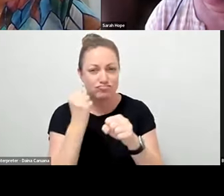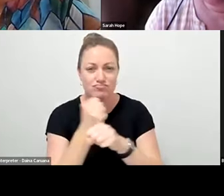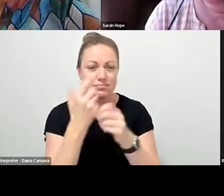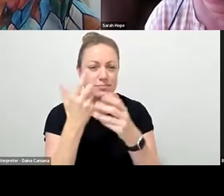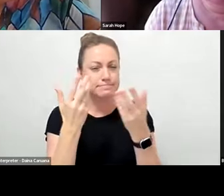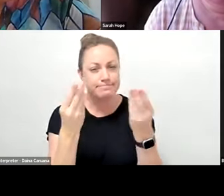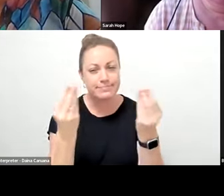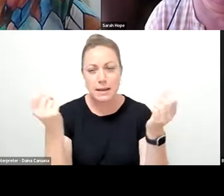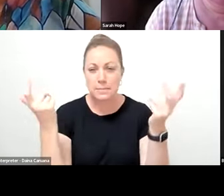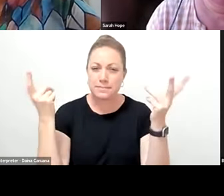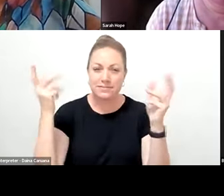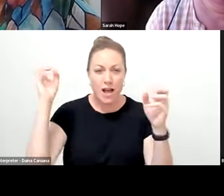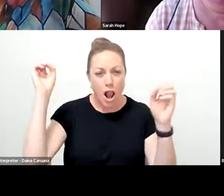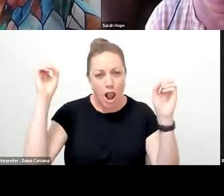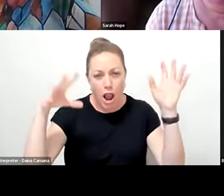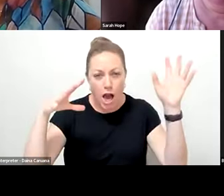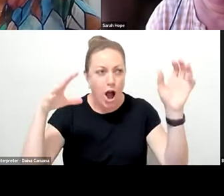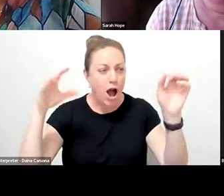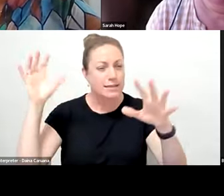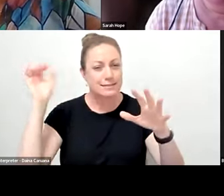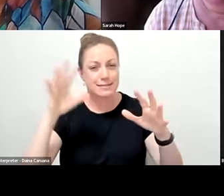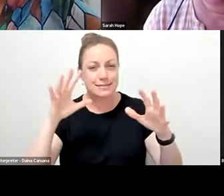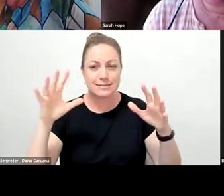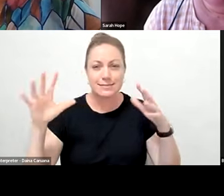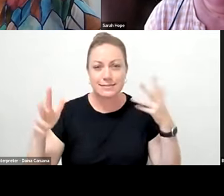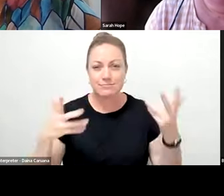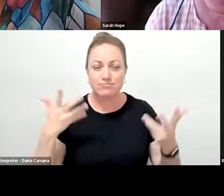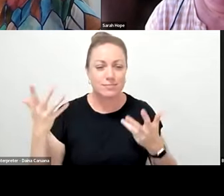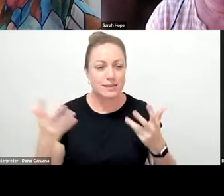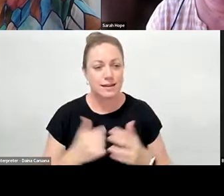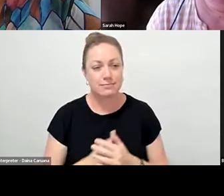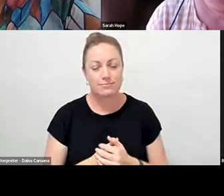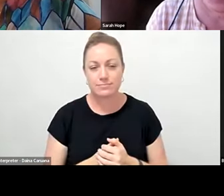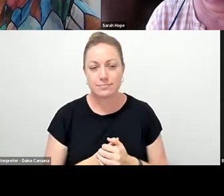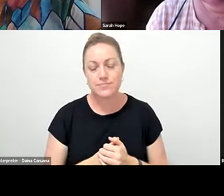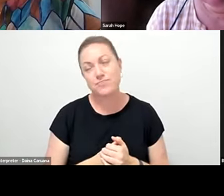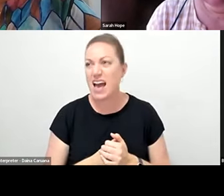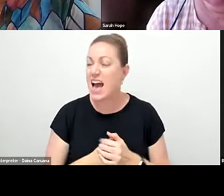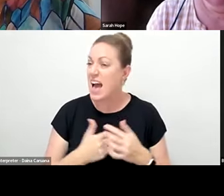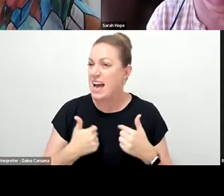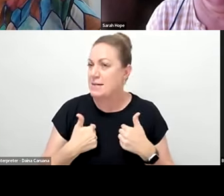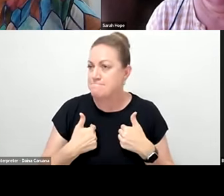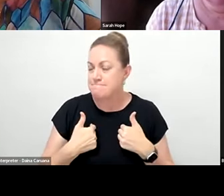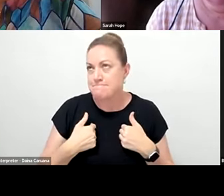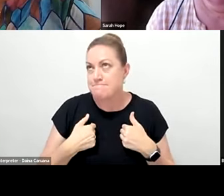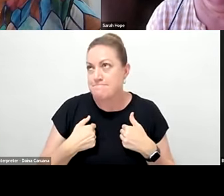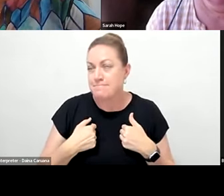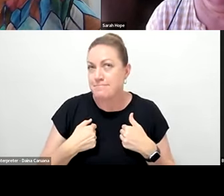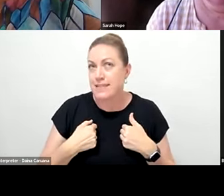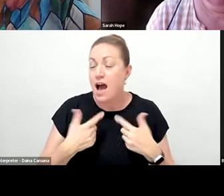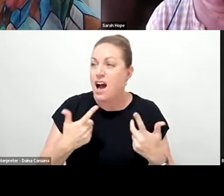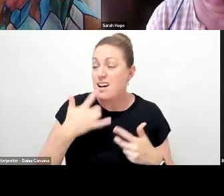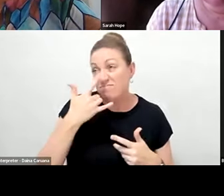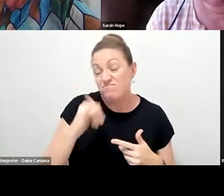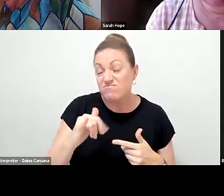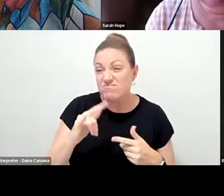lighting effects or? I left, I left the lighting blank, unfortunately. Well, not unfortunately. I thought